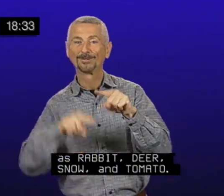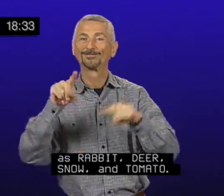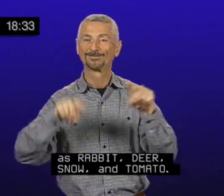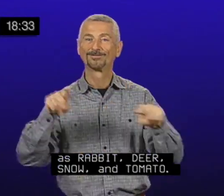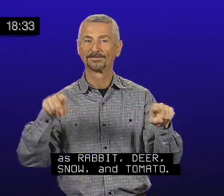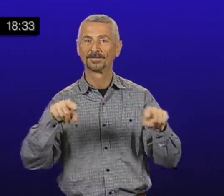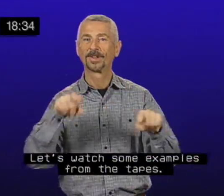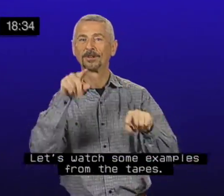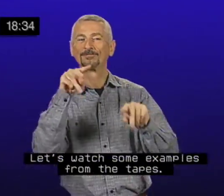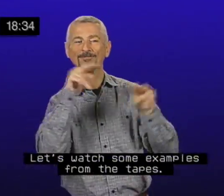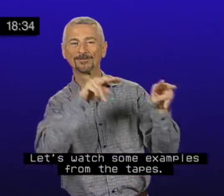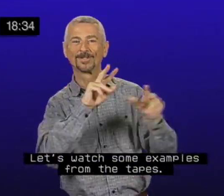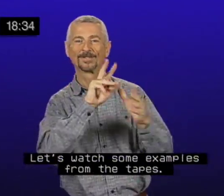Let's watch some examples from the tapes.